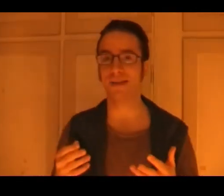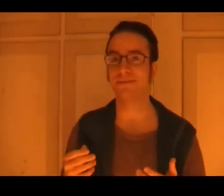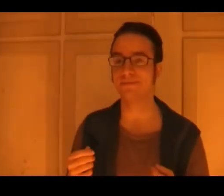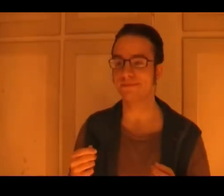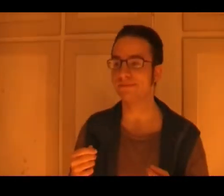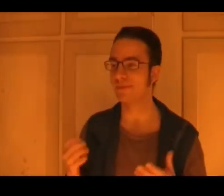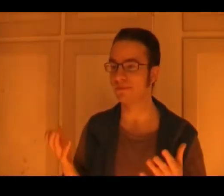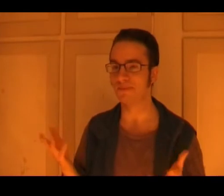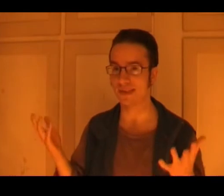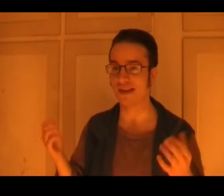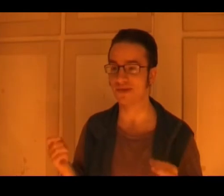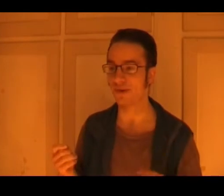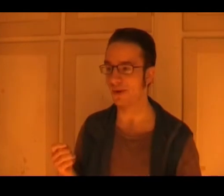the disaster and all.